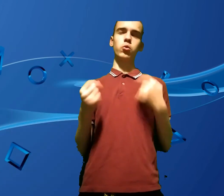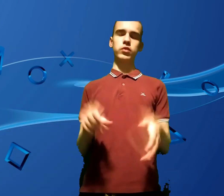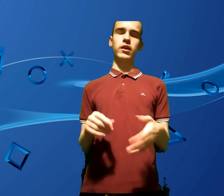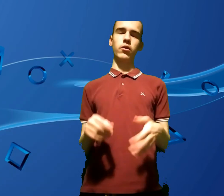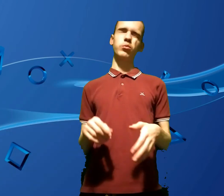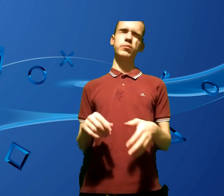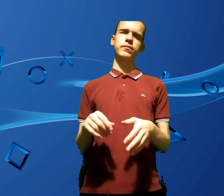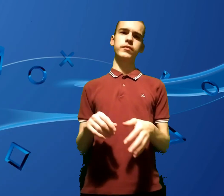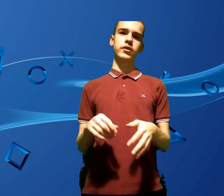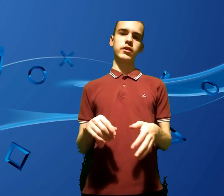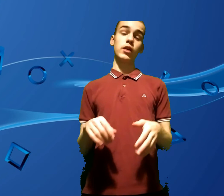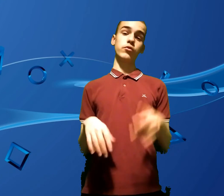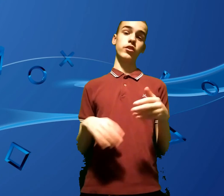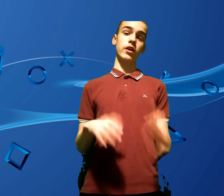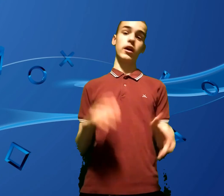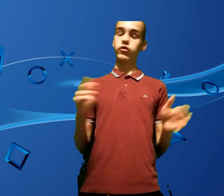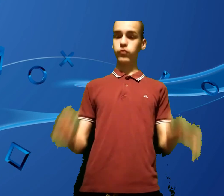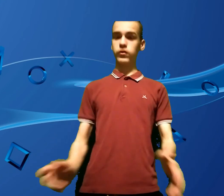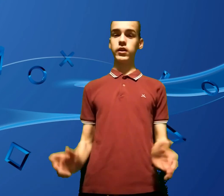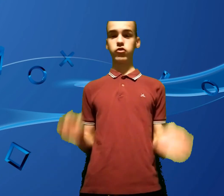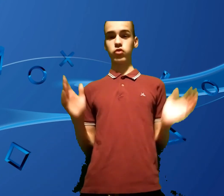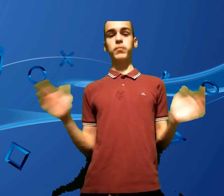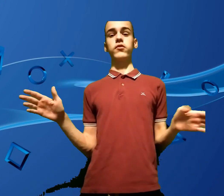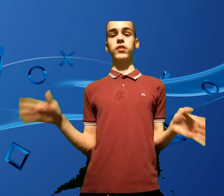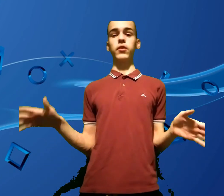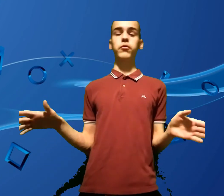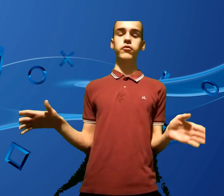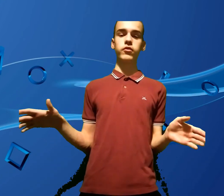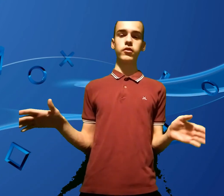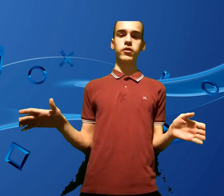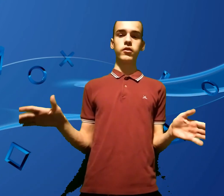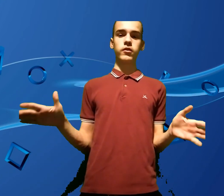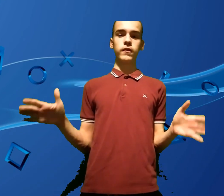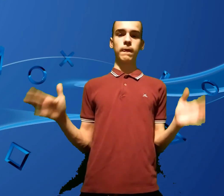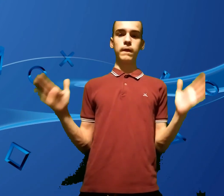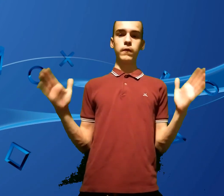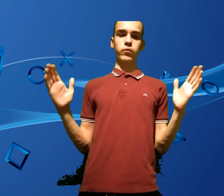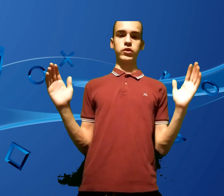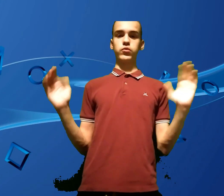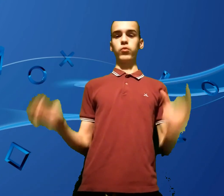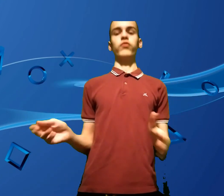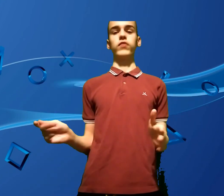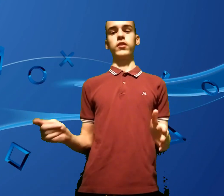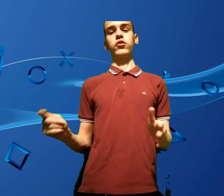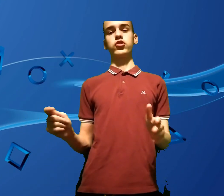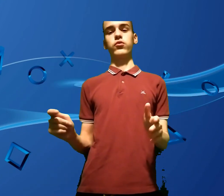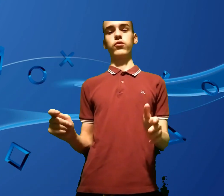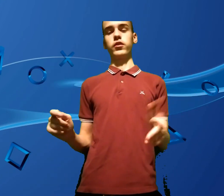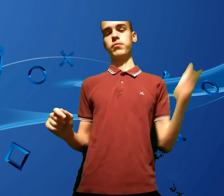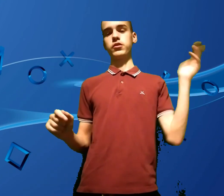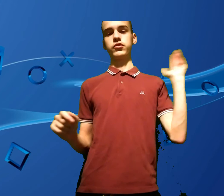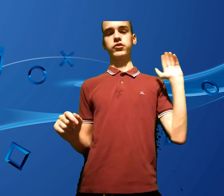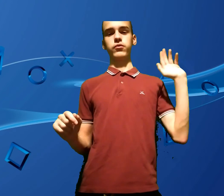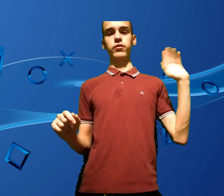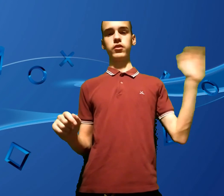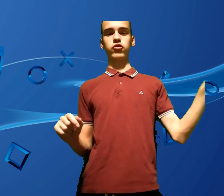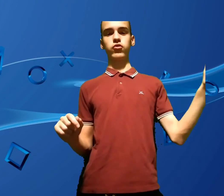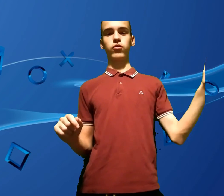a hotel, it was in the actual Vegas Strip itself, which wasn't very destroyed, because, you know, they destroyed,